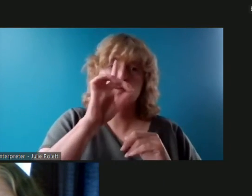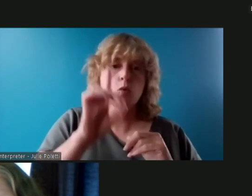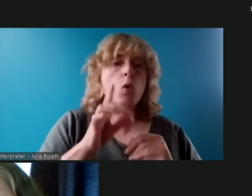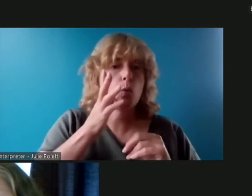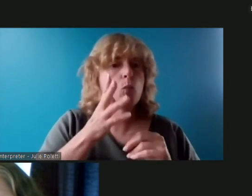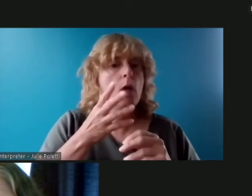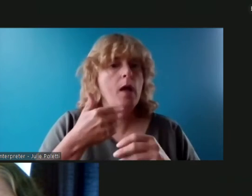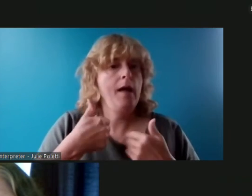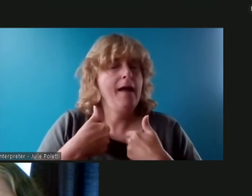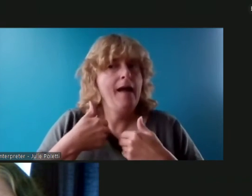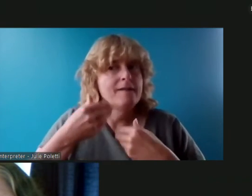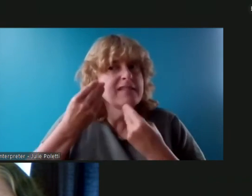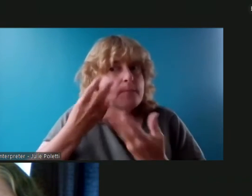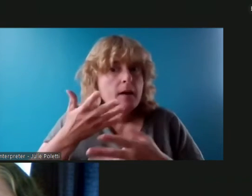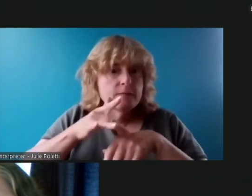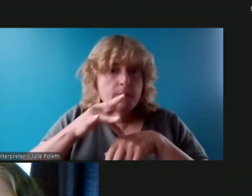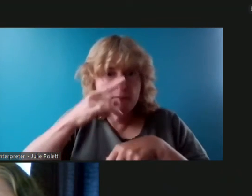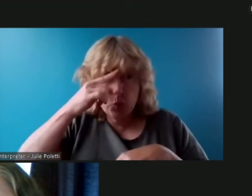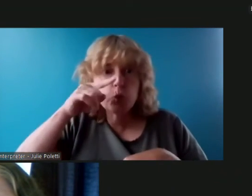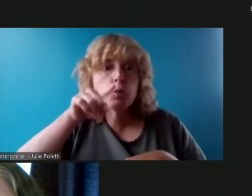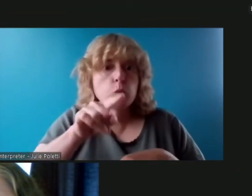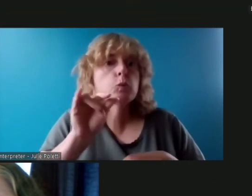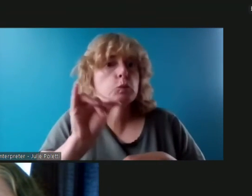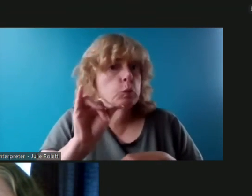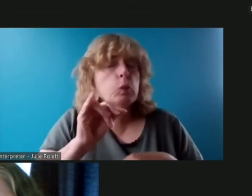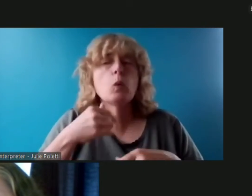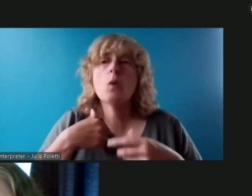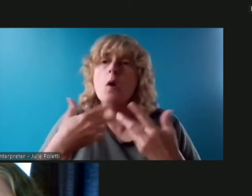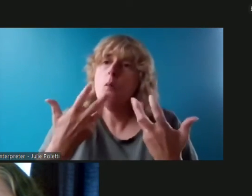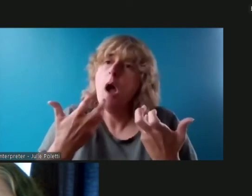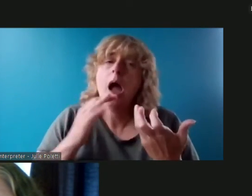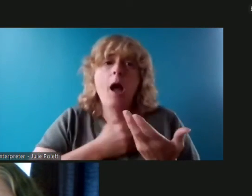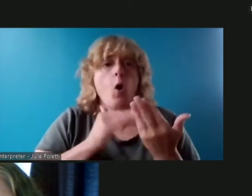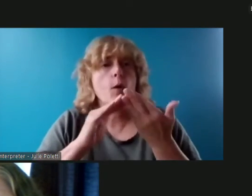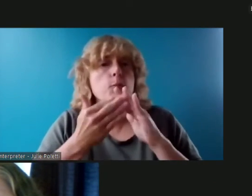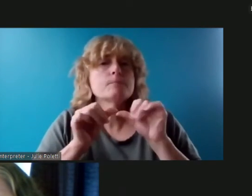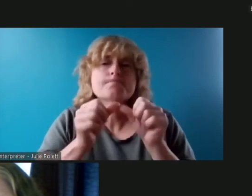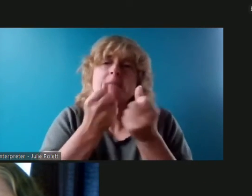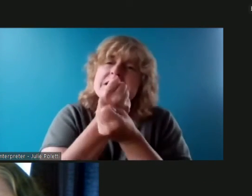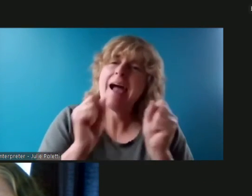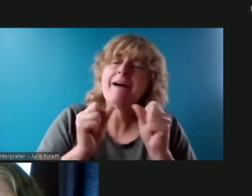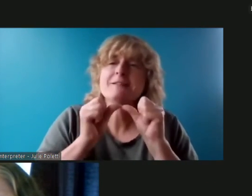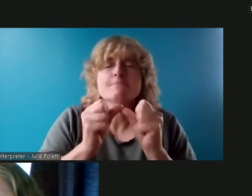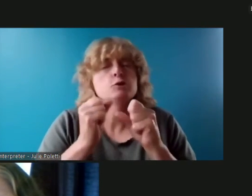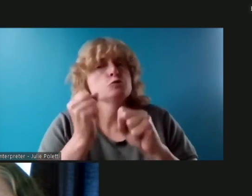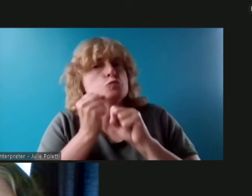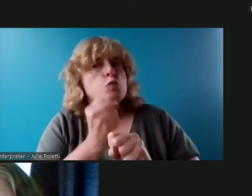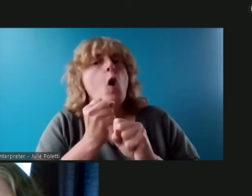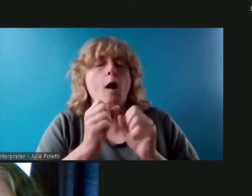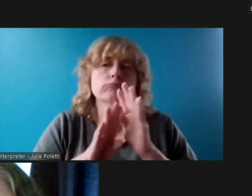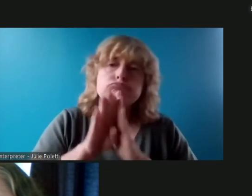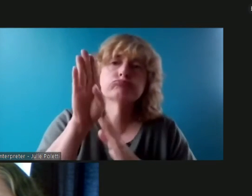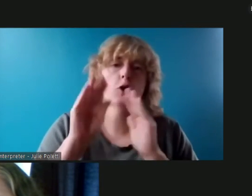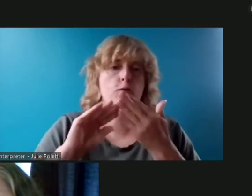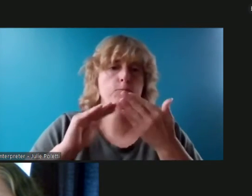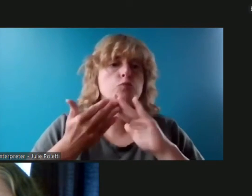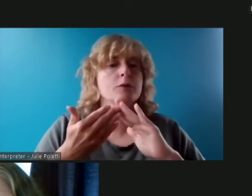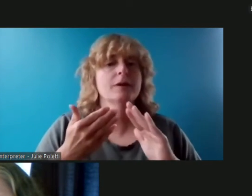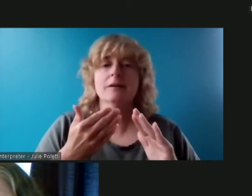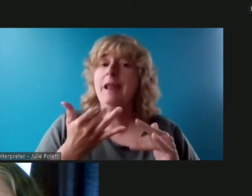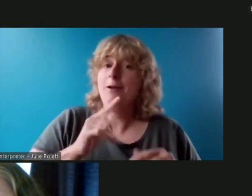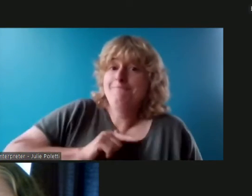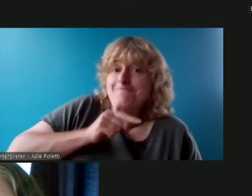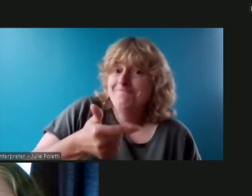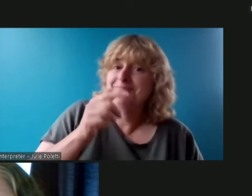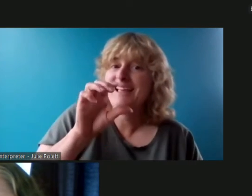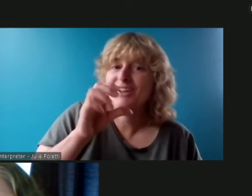here to provide resources to help our community stay safe stay strong uh christine i'm going to pass it to you um it looks like we've had a